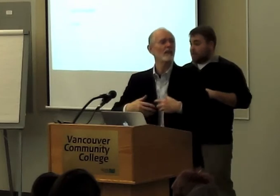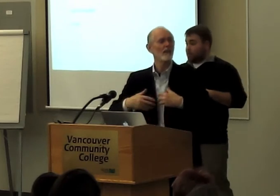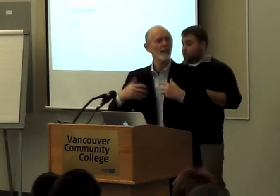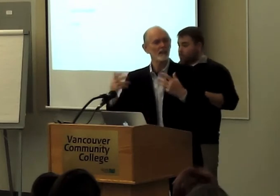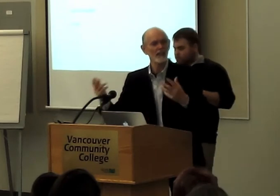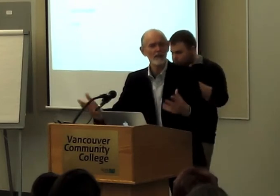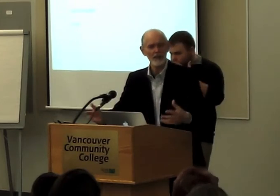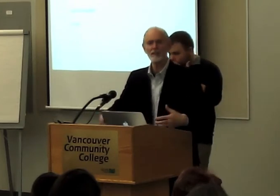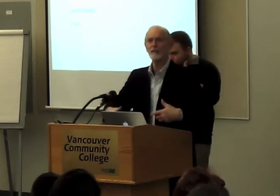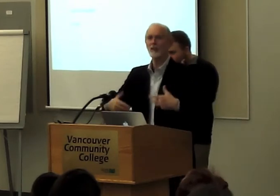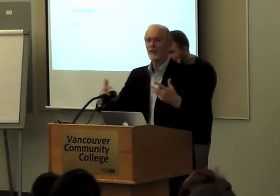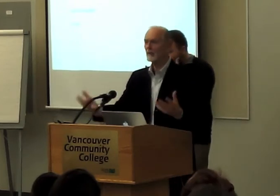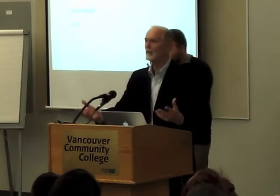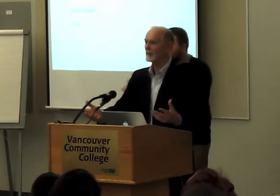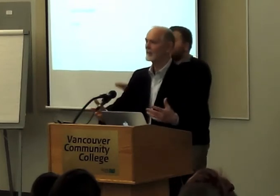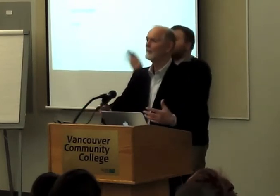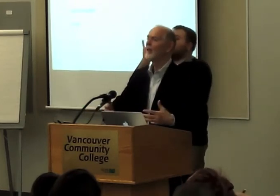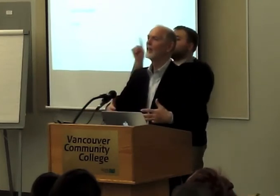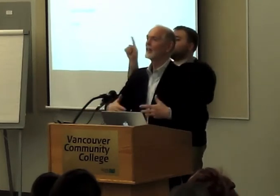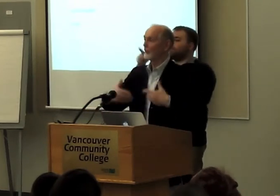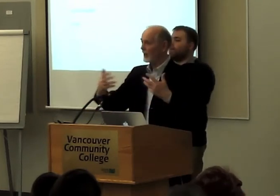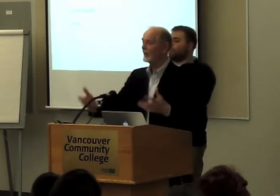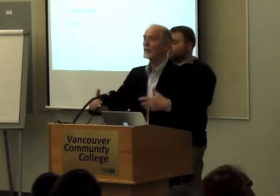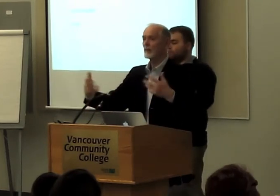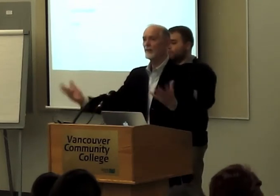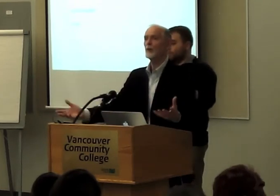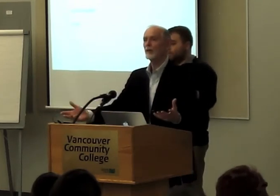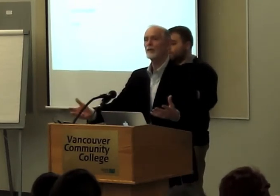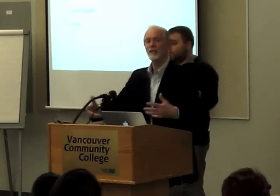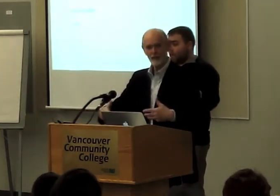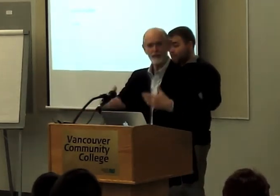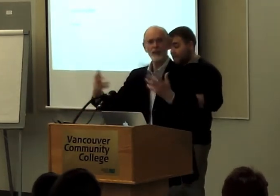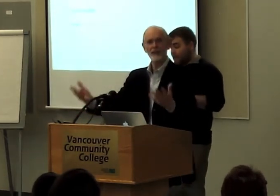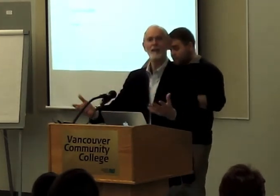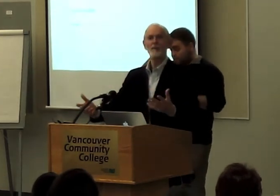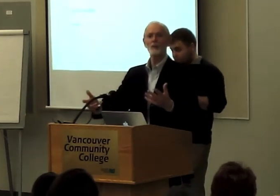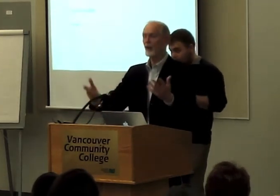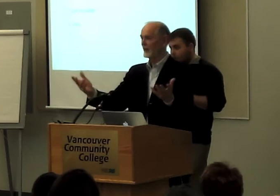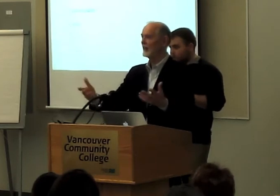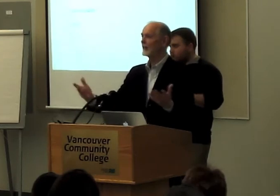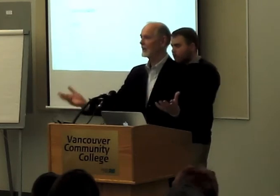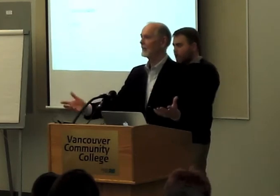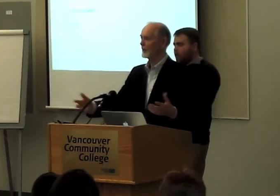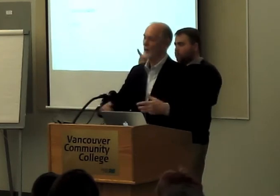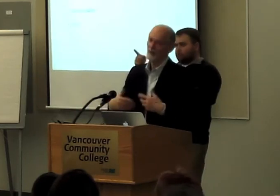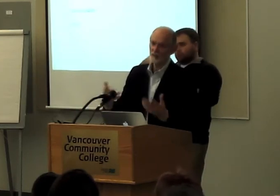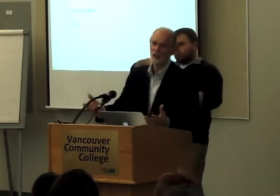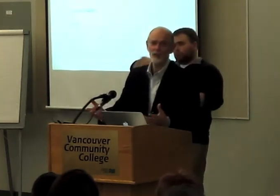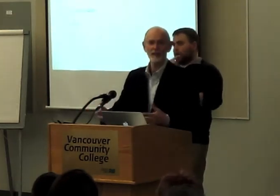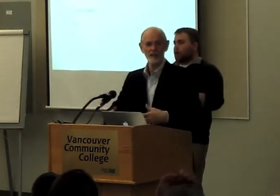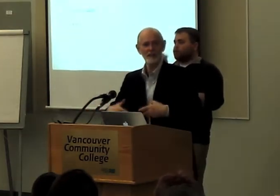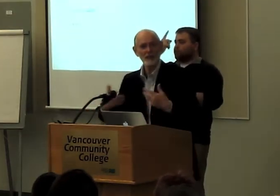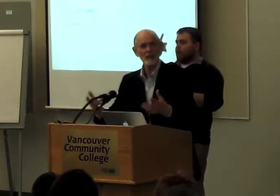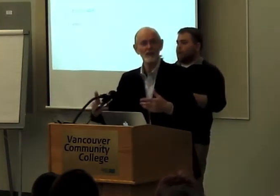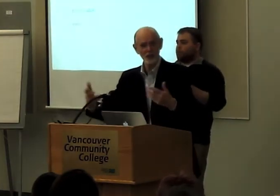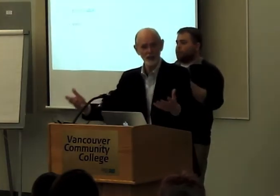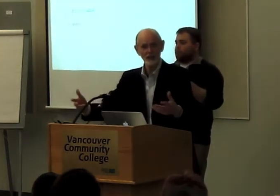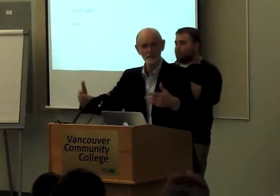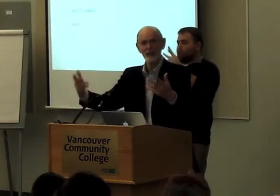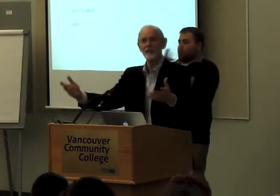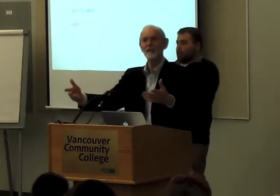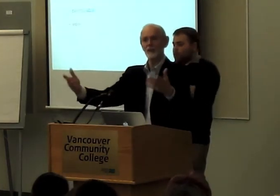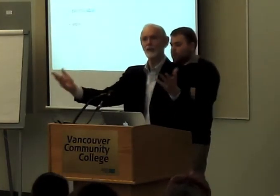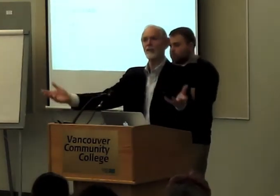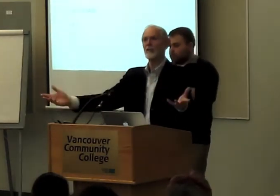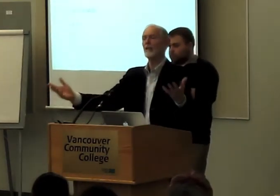sense again. It's a narrative that tells us, that carries us forward, discovering where the eels come from. We have a mystery that's keeping us